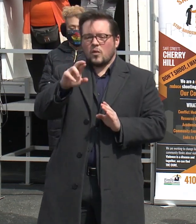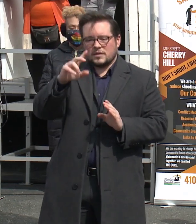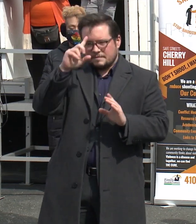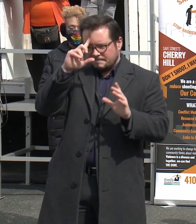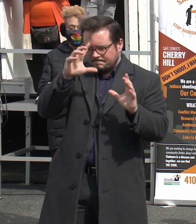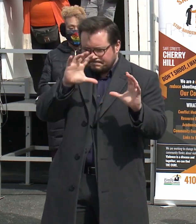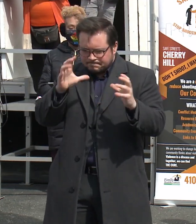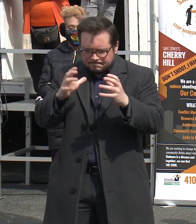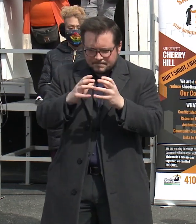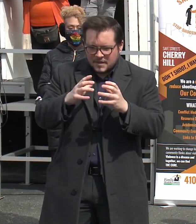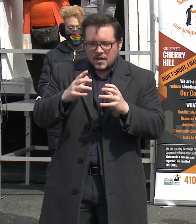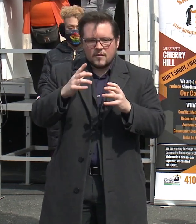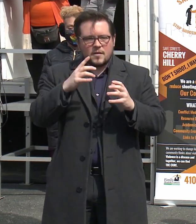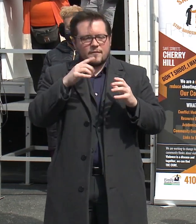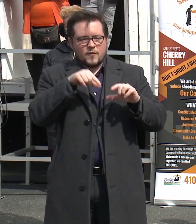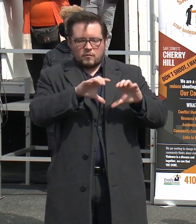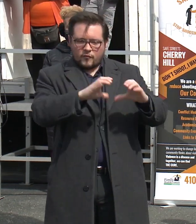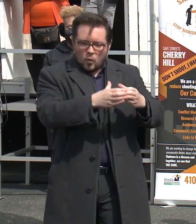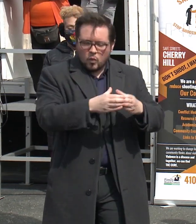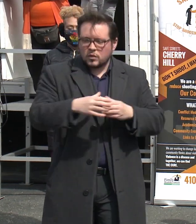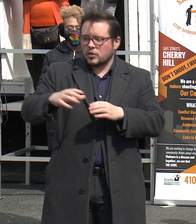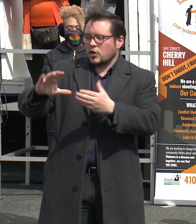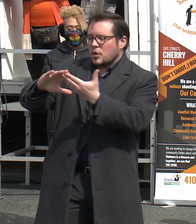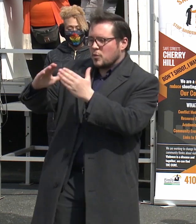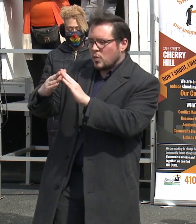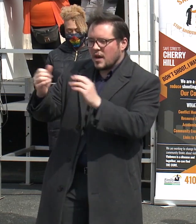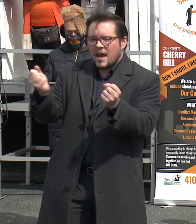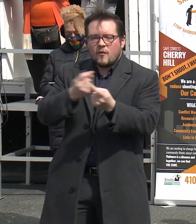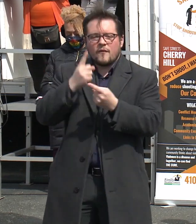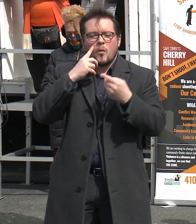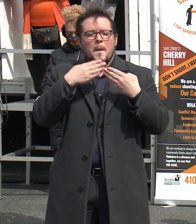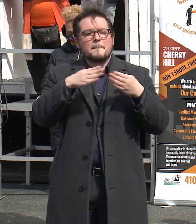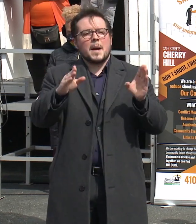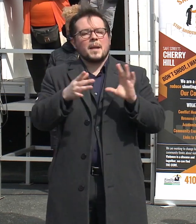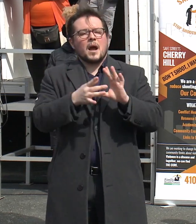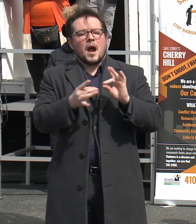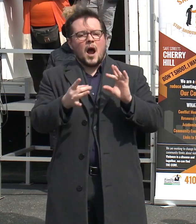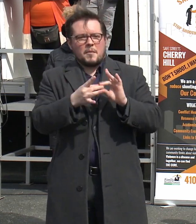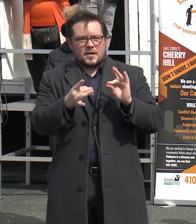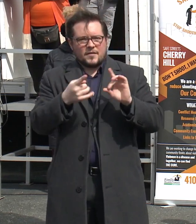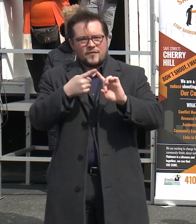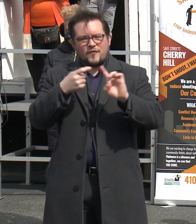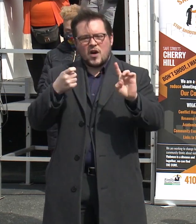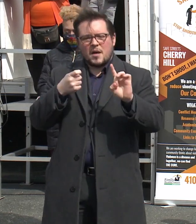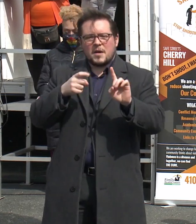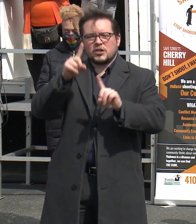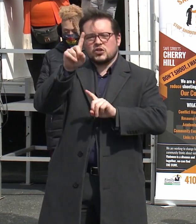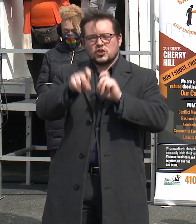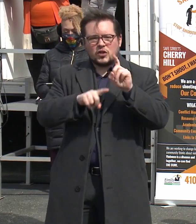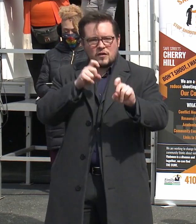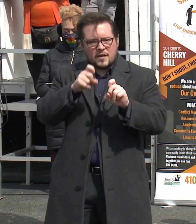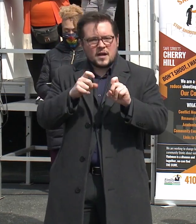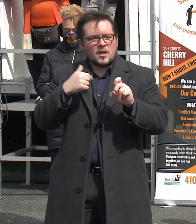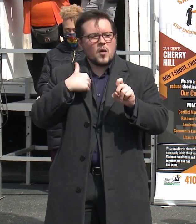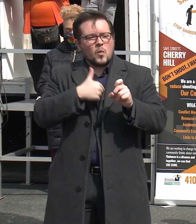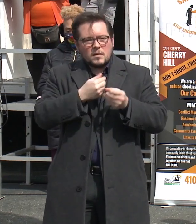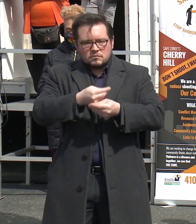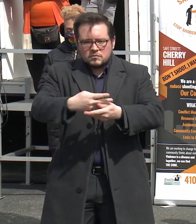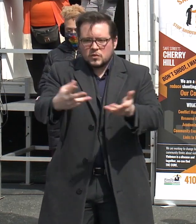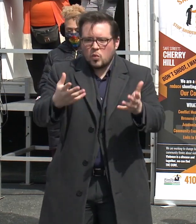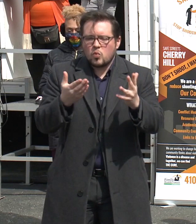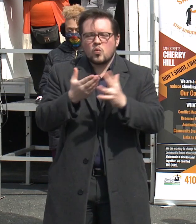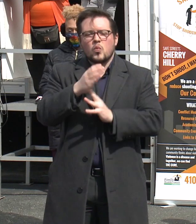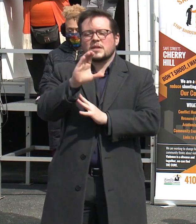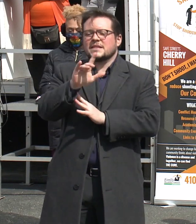community-based, and innovative strategies for public comment through the development of a survey promoted through various mediums, including the